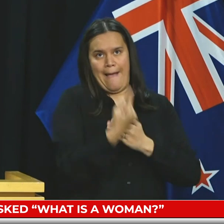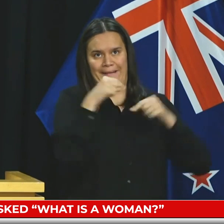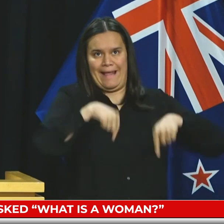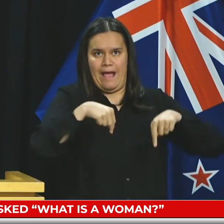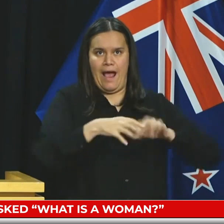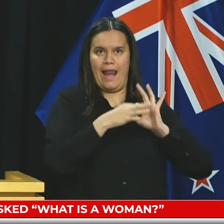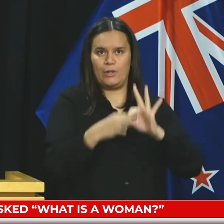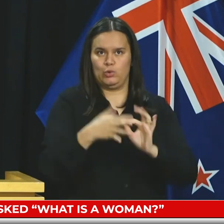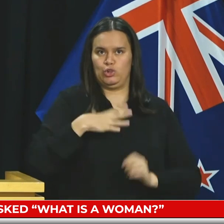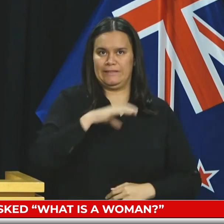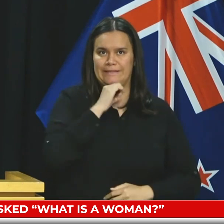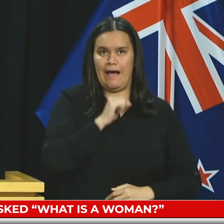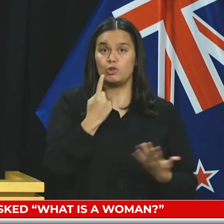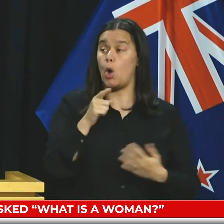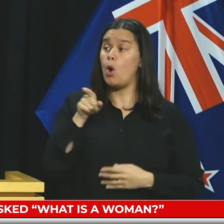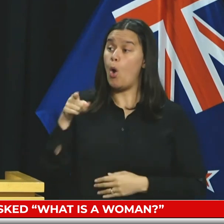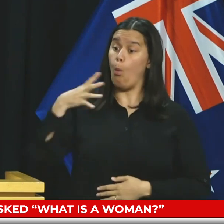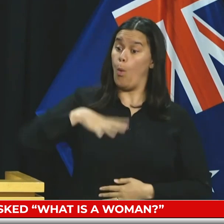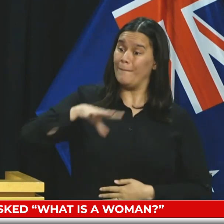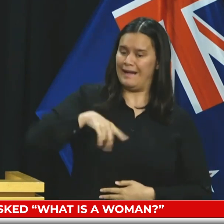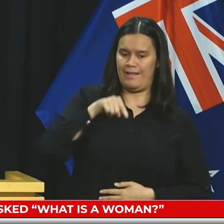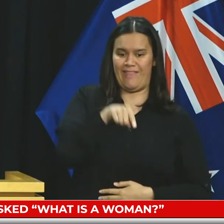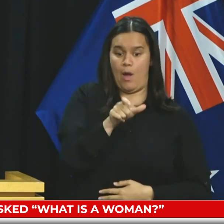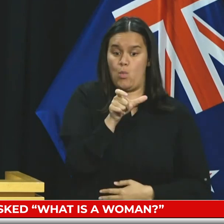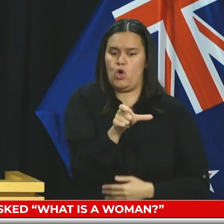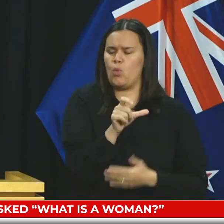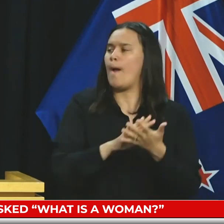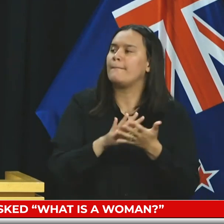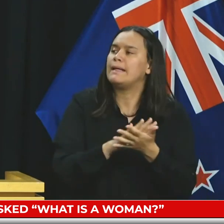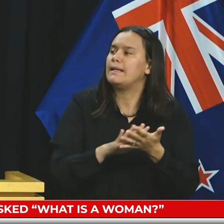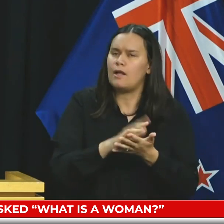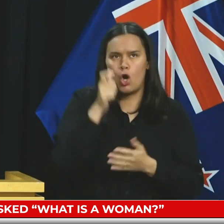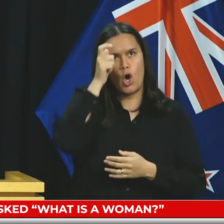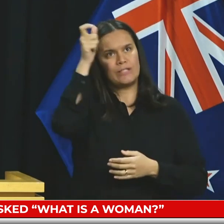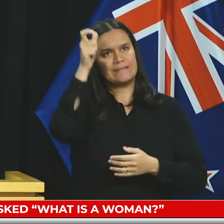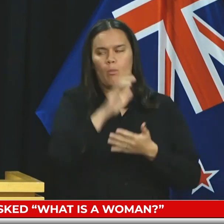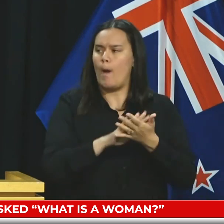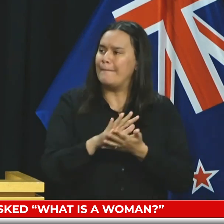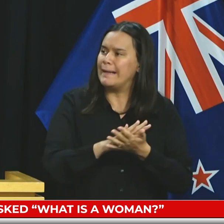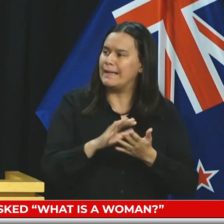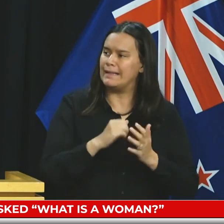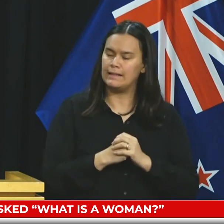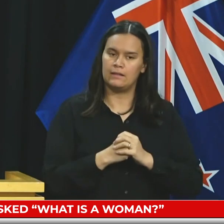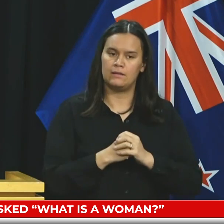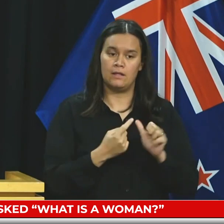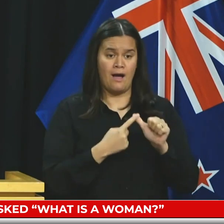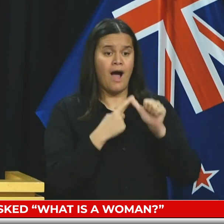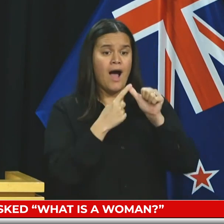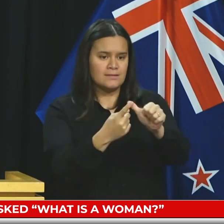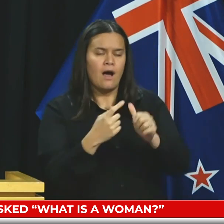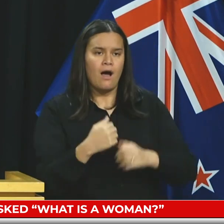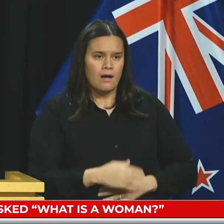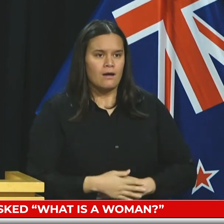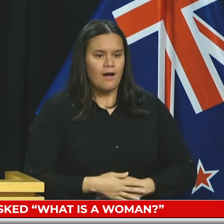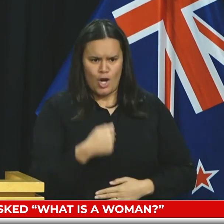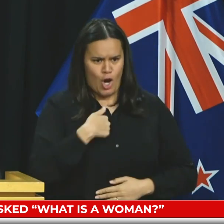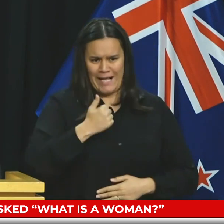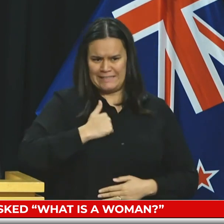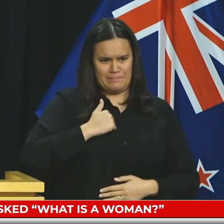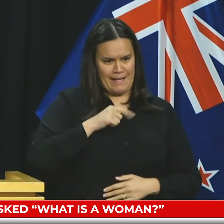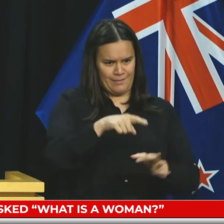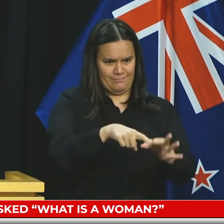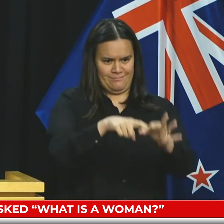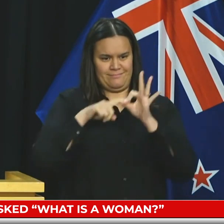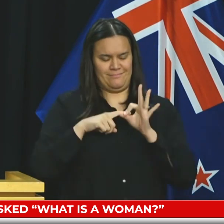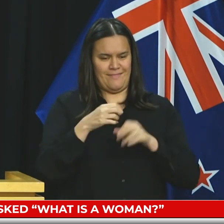I'd ask again, how do you define what a woman is? Well, I think as I've just indicated, I wasn't expecting that